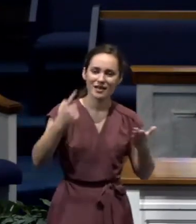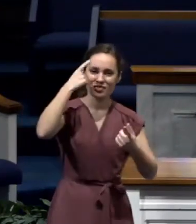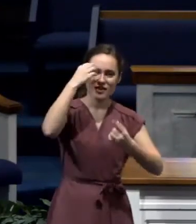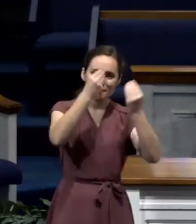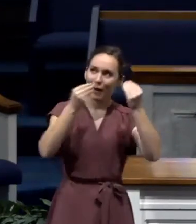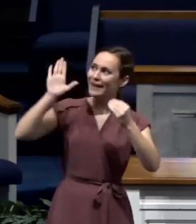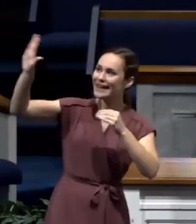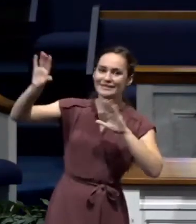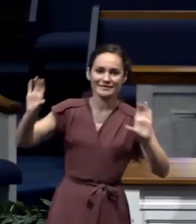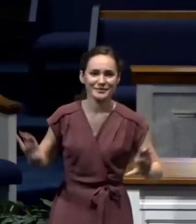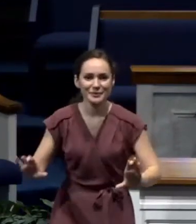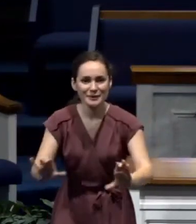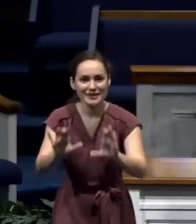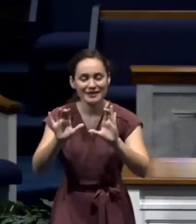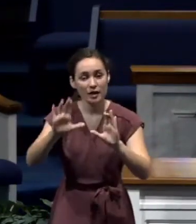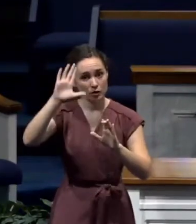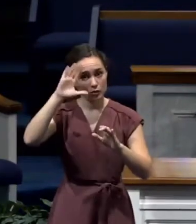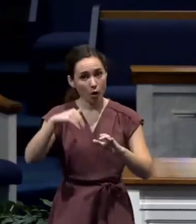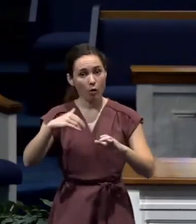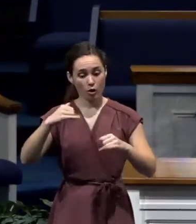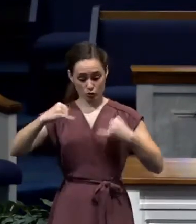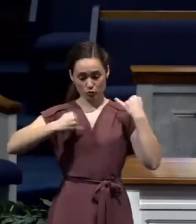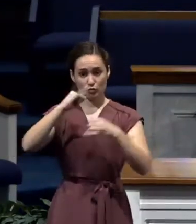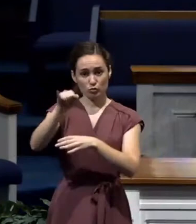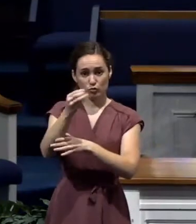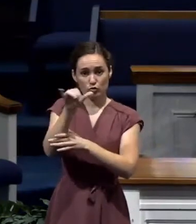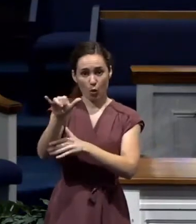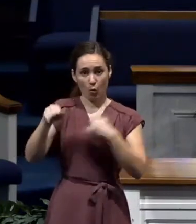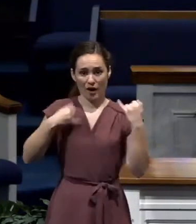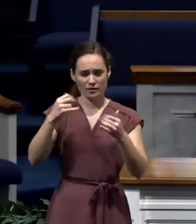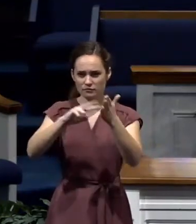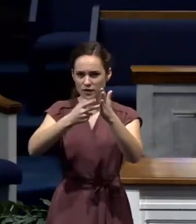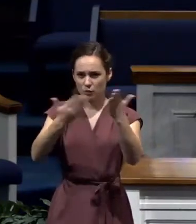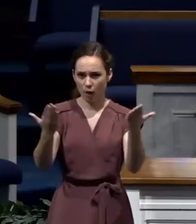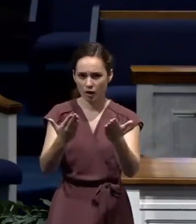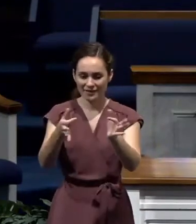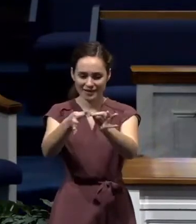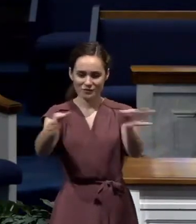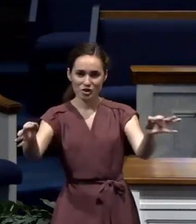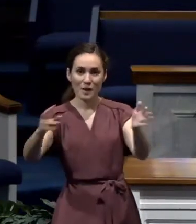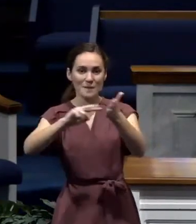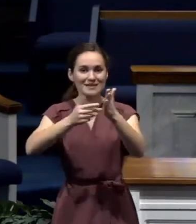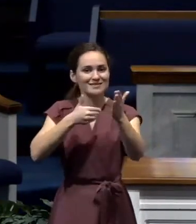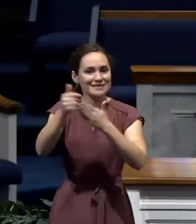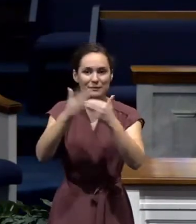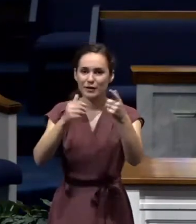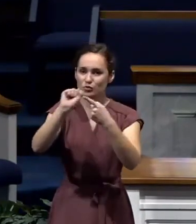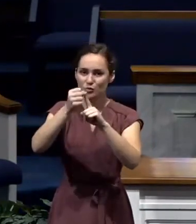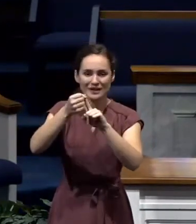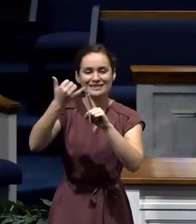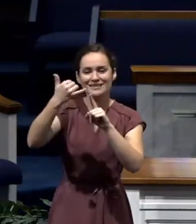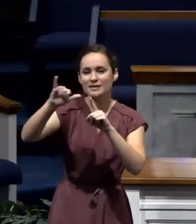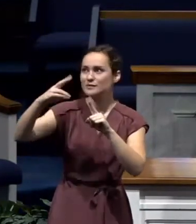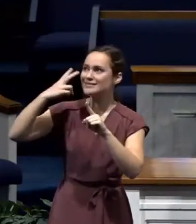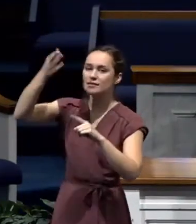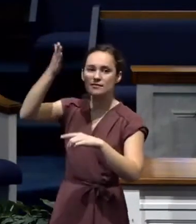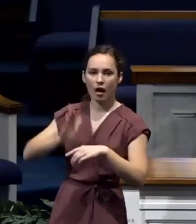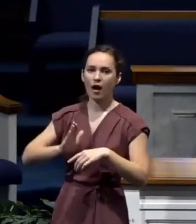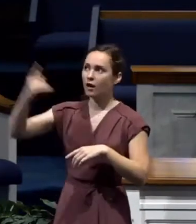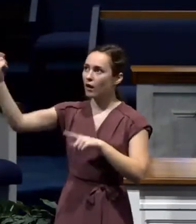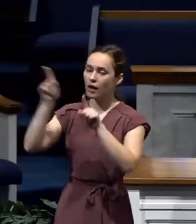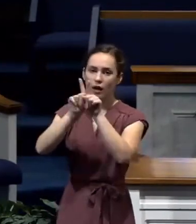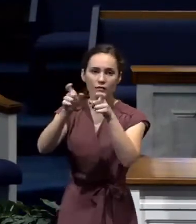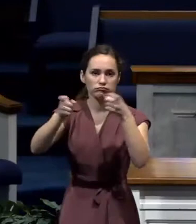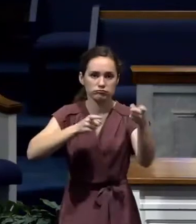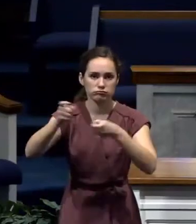And by the way, you know what joy is? You know the definition of joy? It's seeing God in all of our circumstances. Joy is the settled